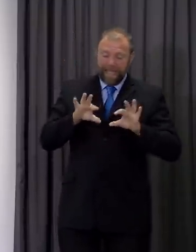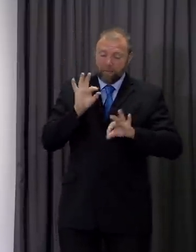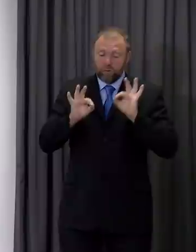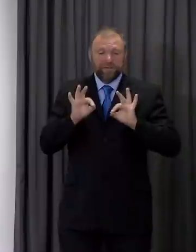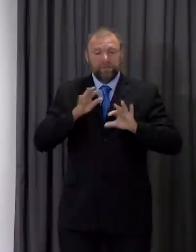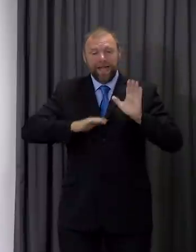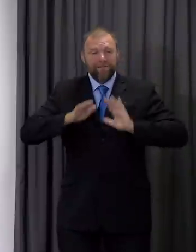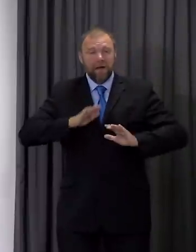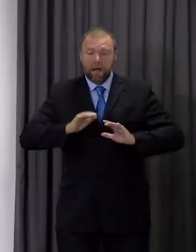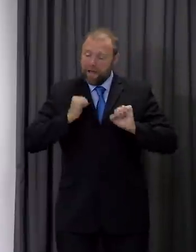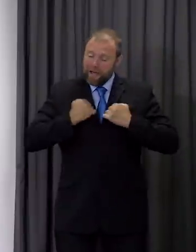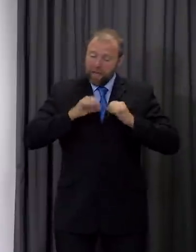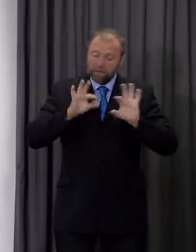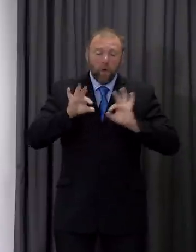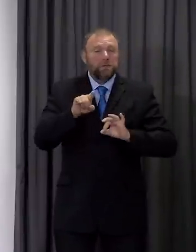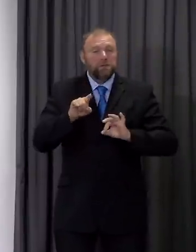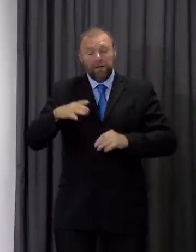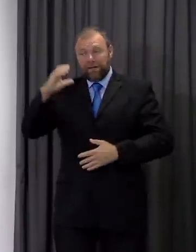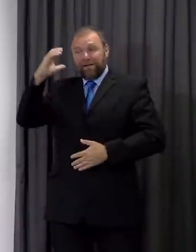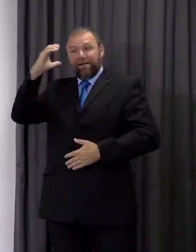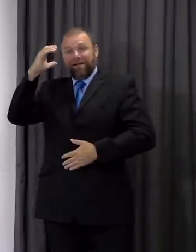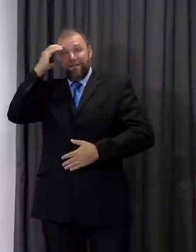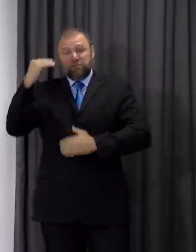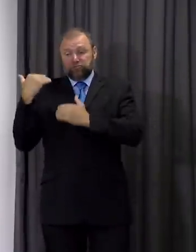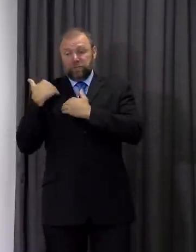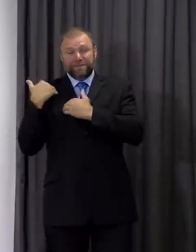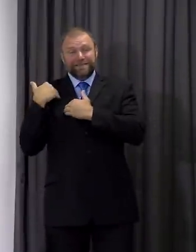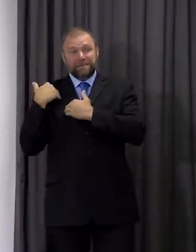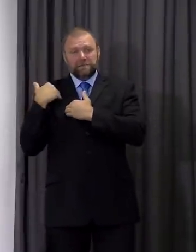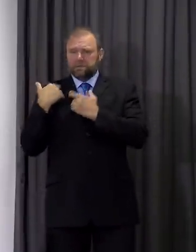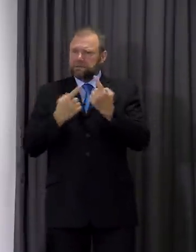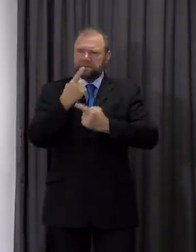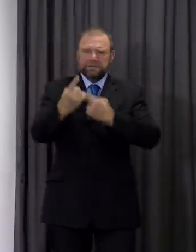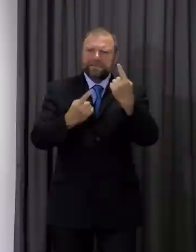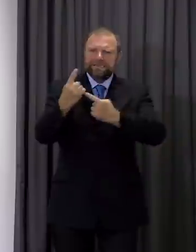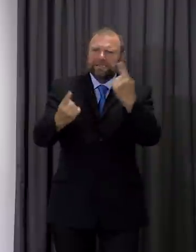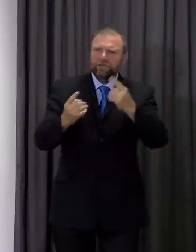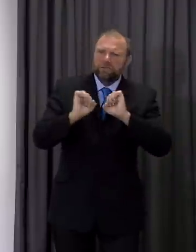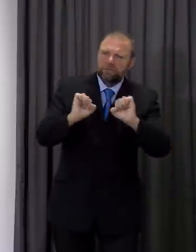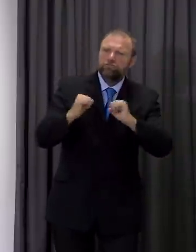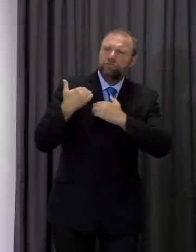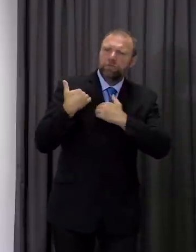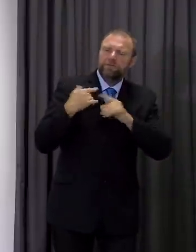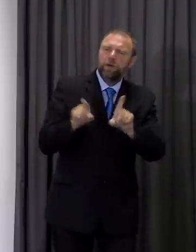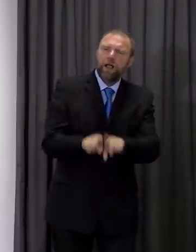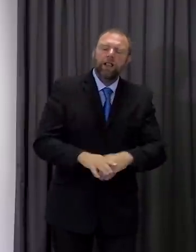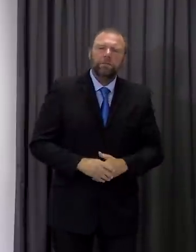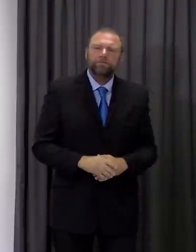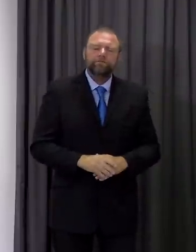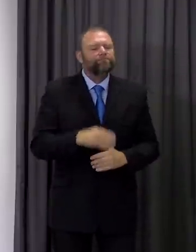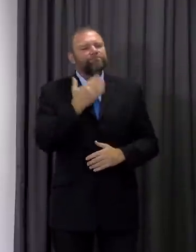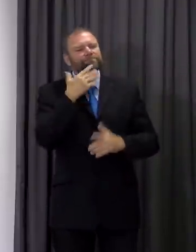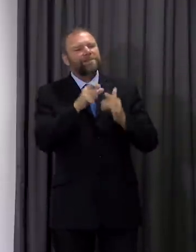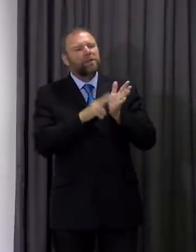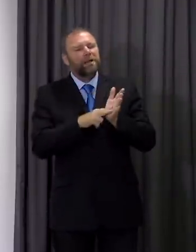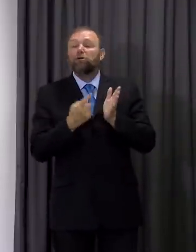the government has a responsibility but each and every one of us has a share of responsibility too thank you Dan I've now got